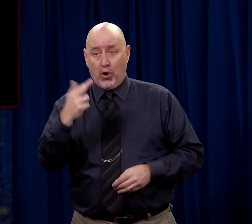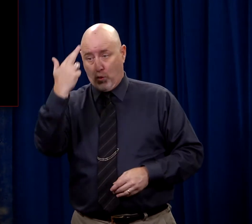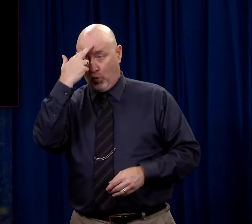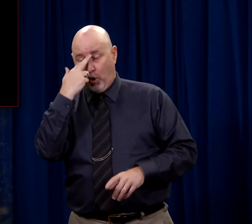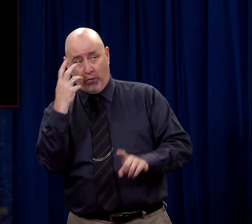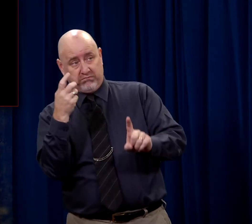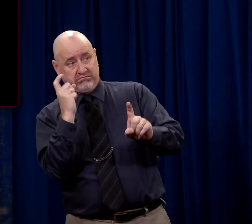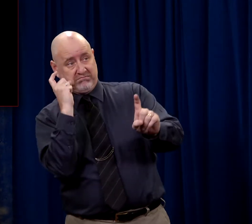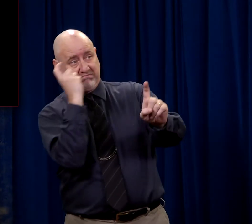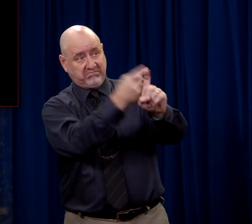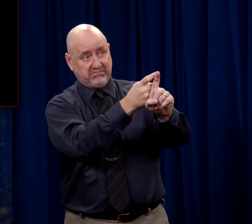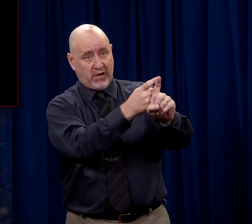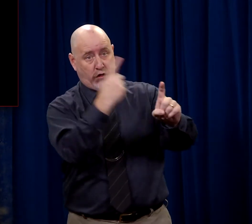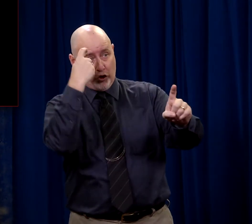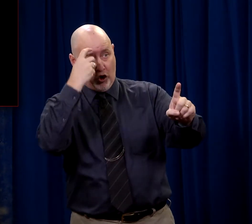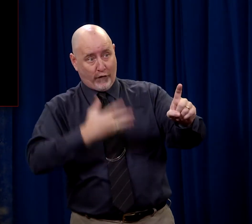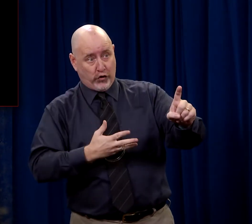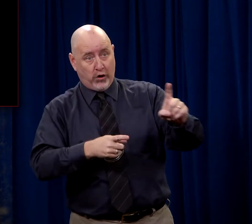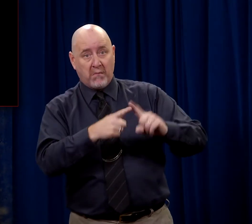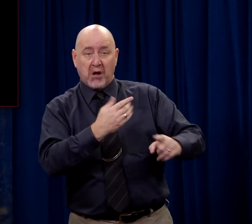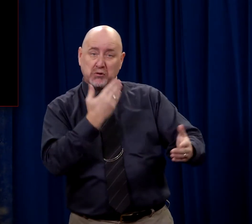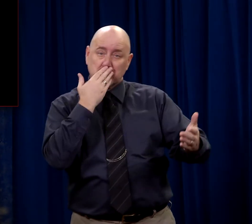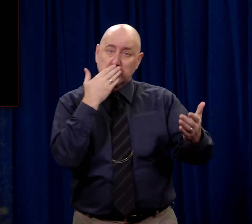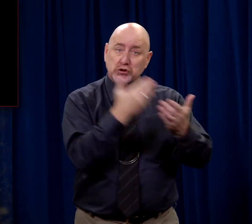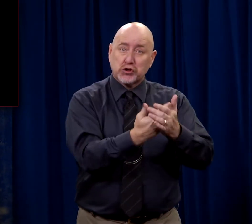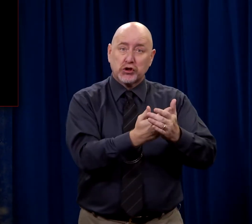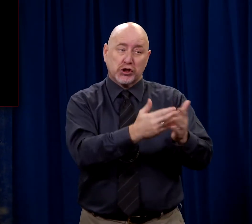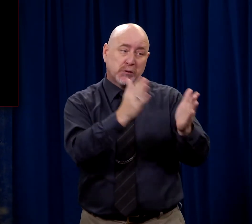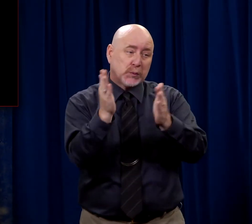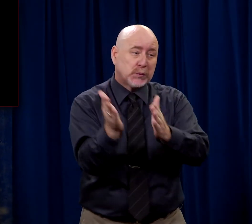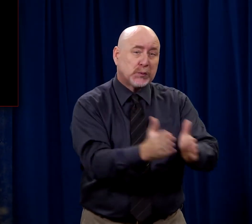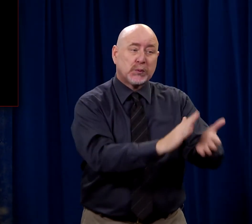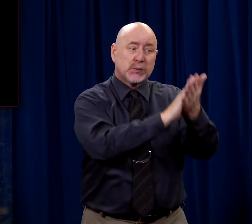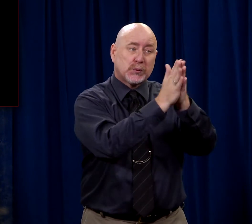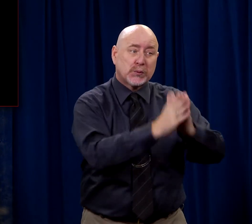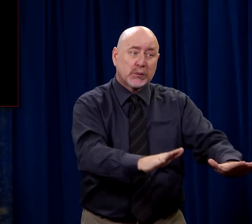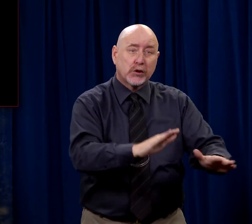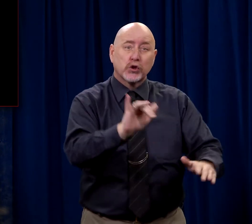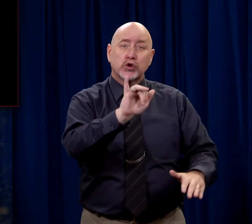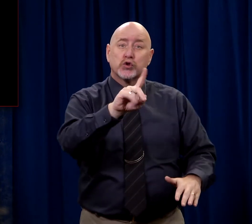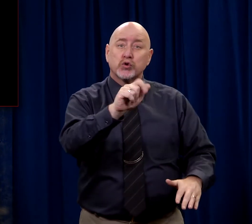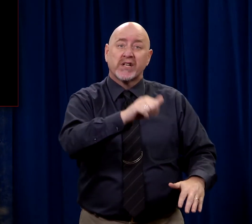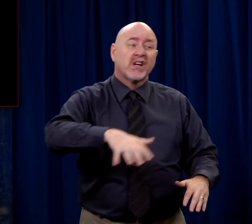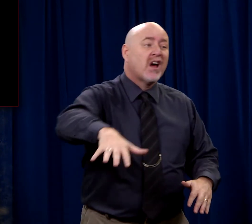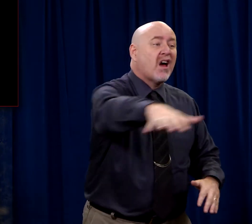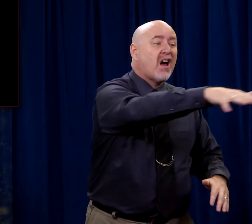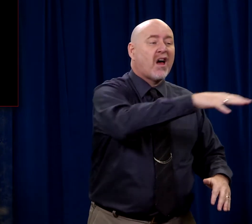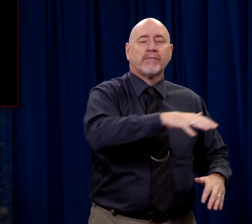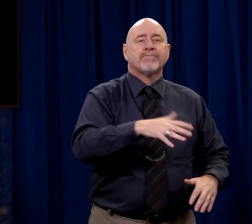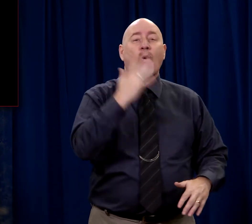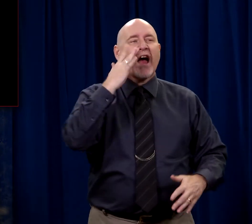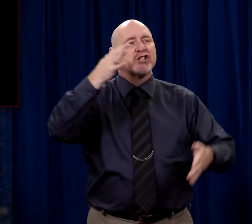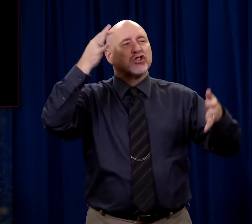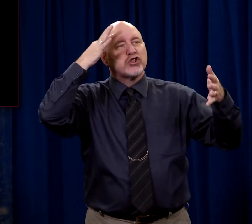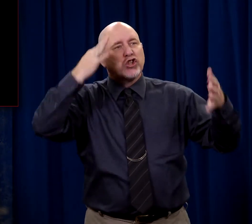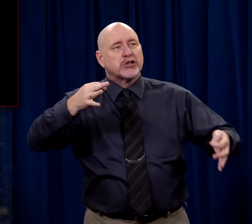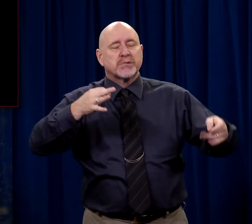Rome may have granted Pilate the right to govern, but he was never able to establish order in Judea. His judgments were often rash and